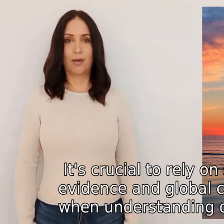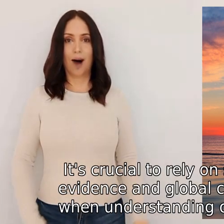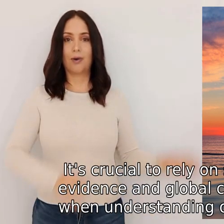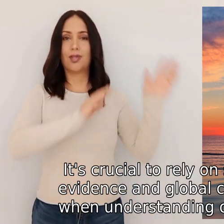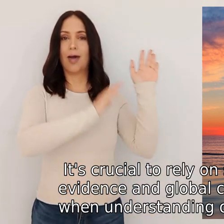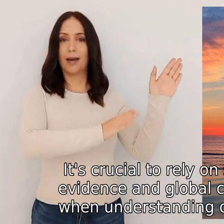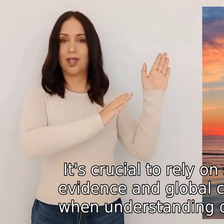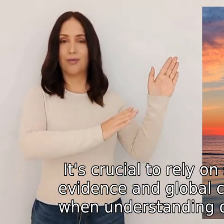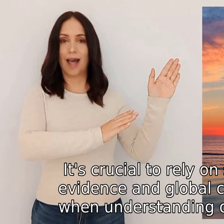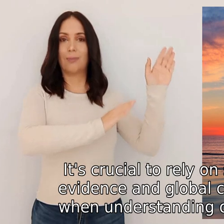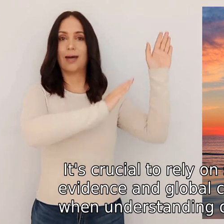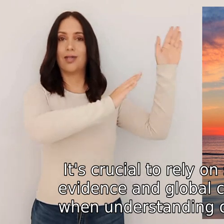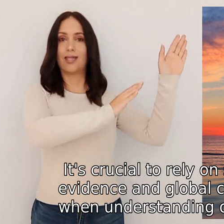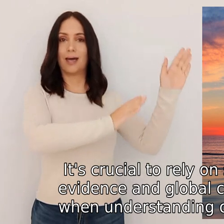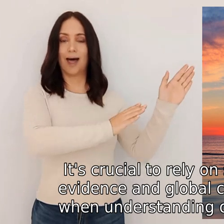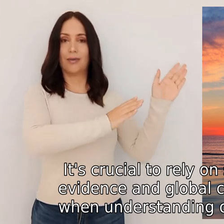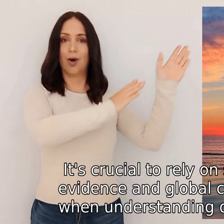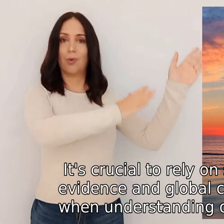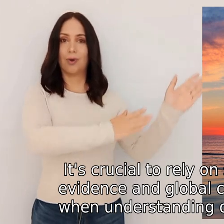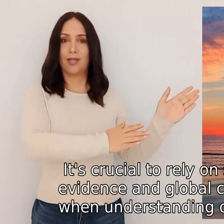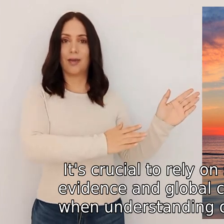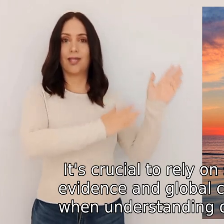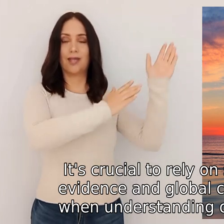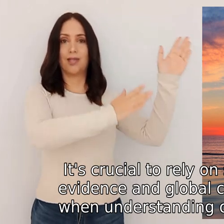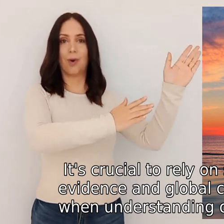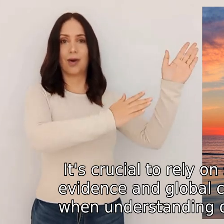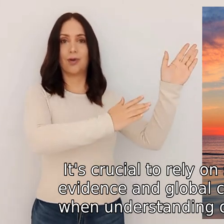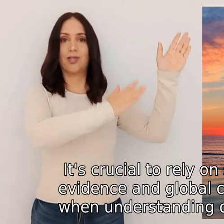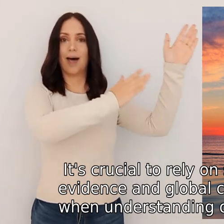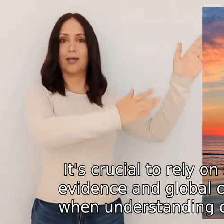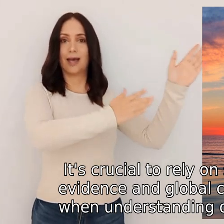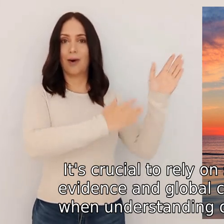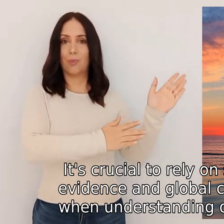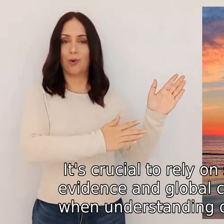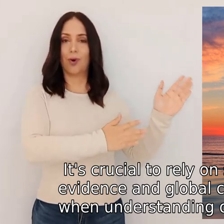rely on scientific evidence and global consensus when understanding our world